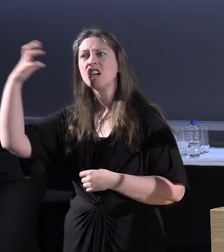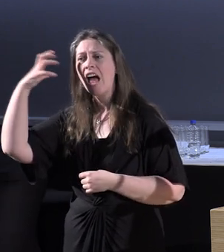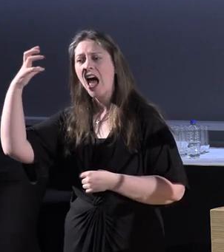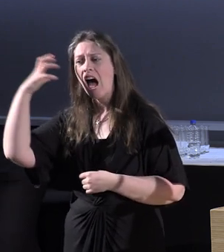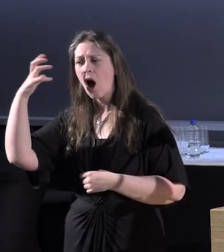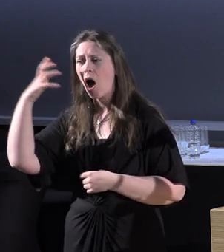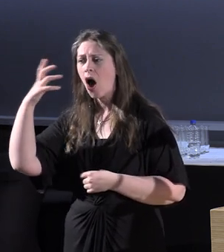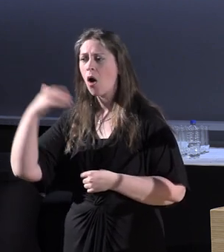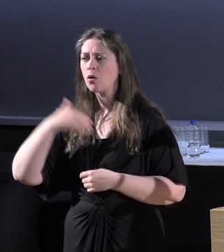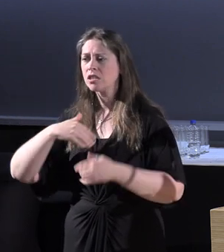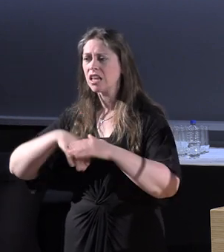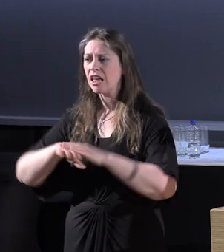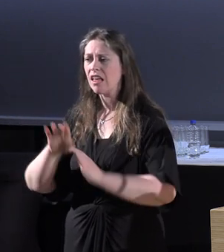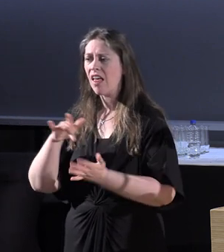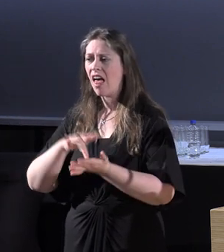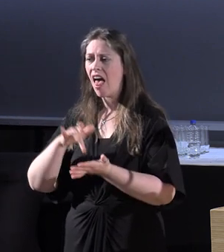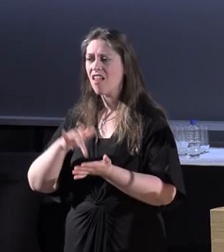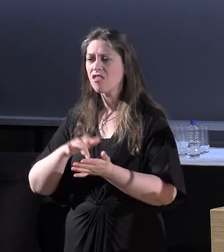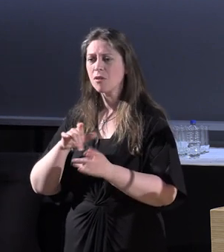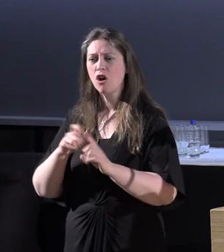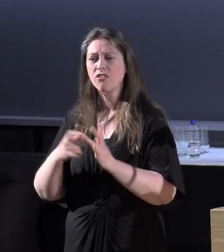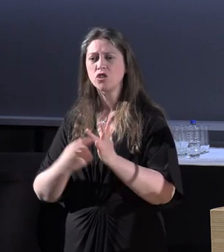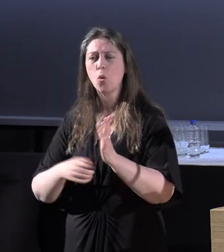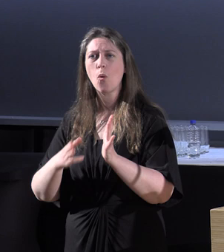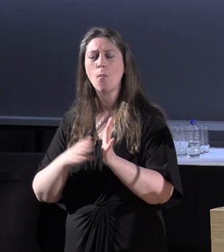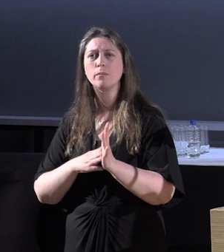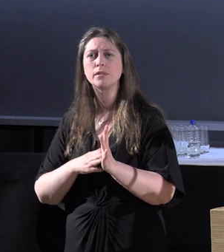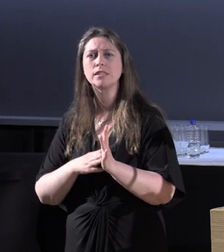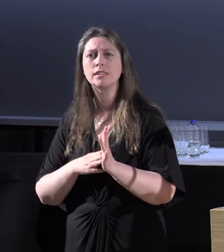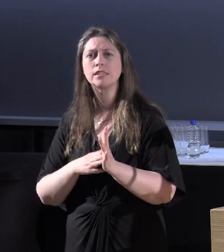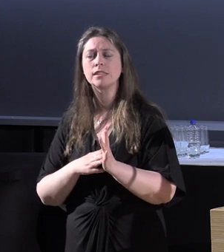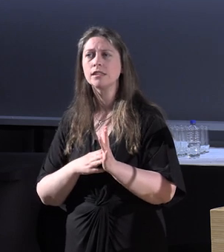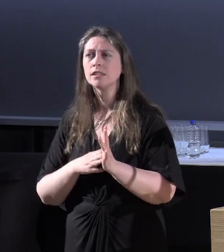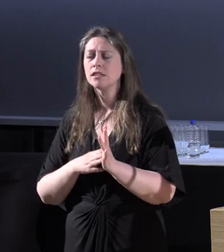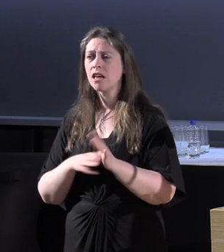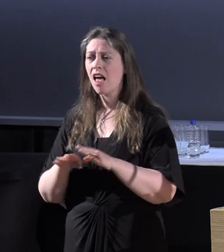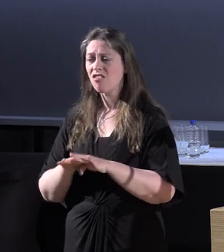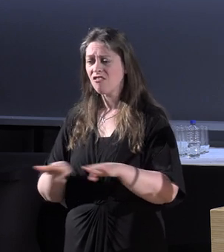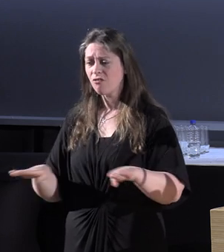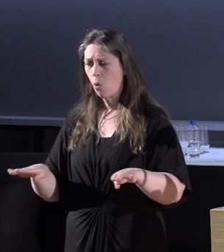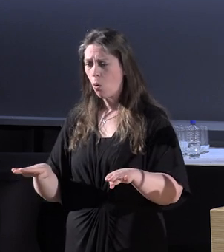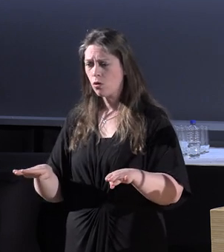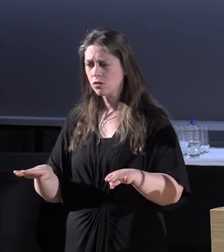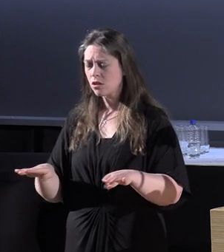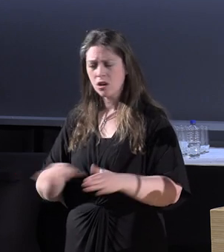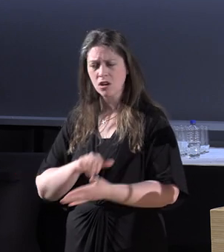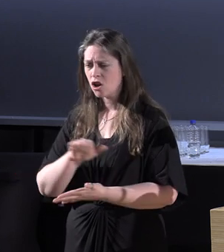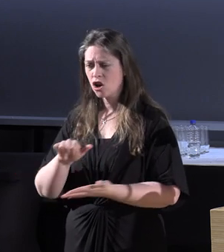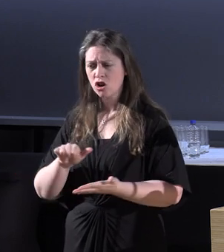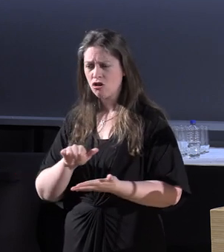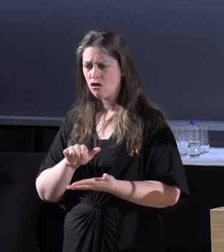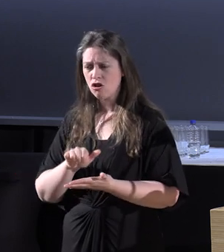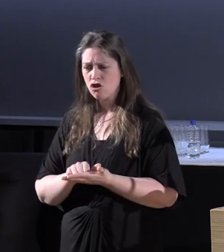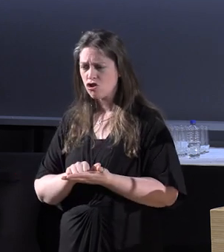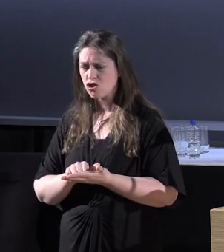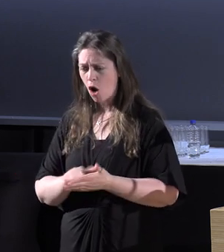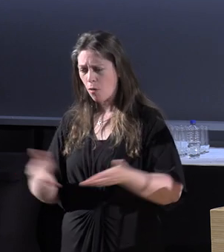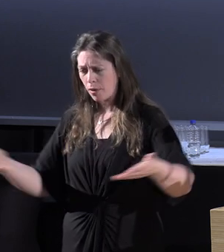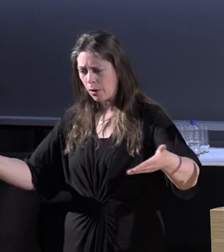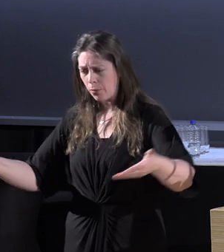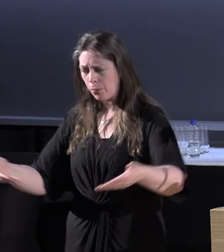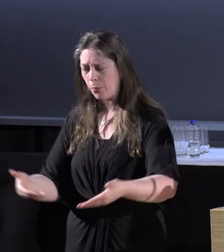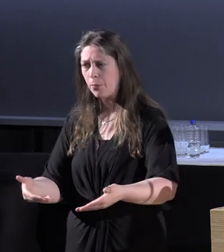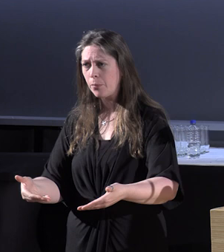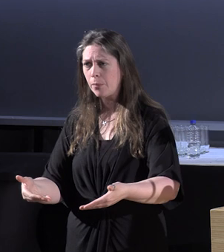of dormitory rooms and the floors weren't properly sunk into a